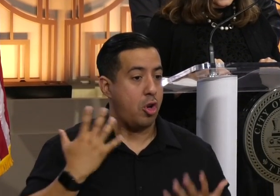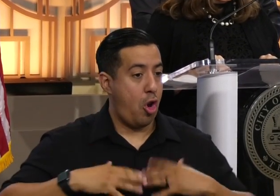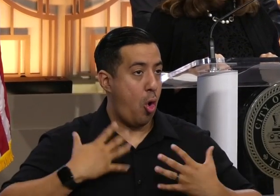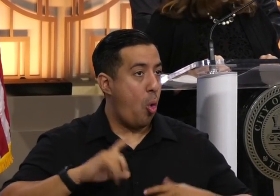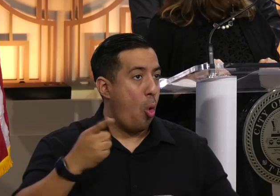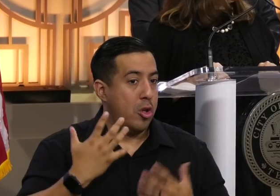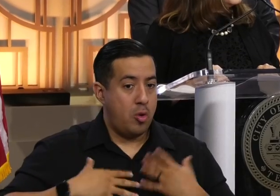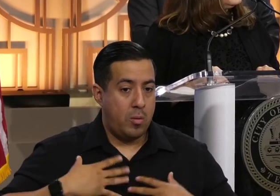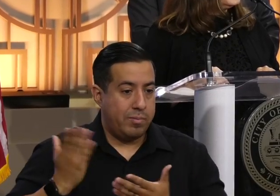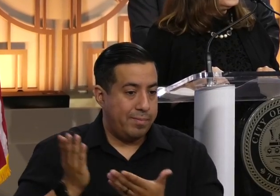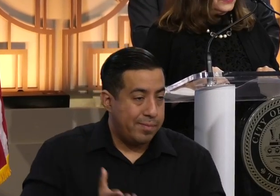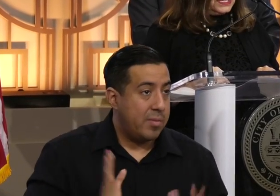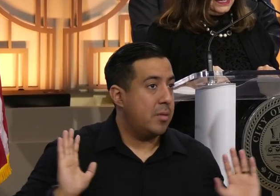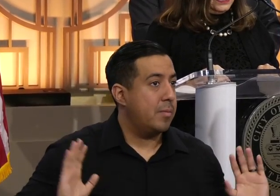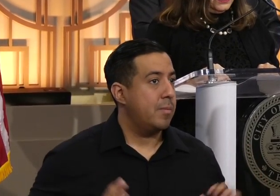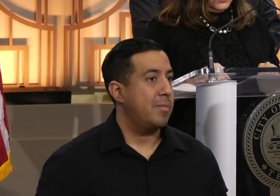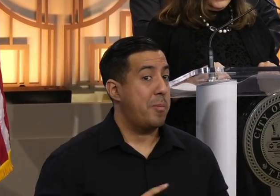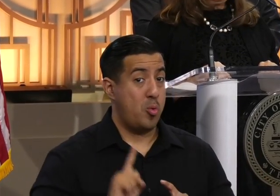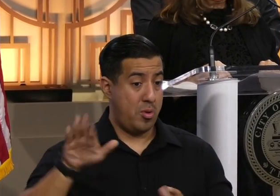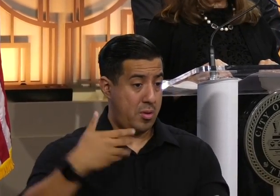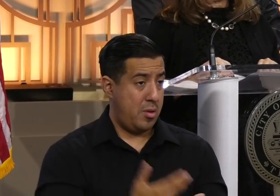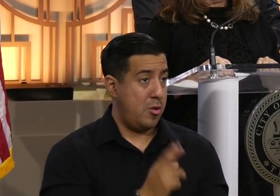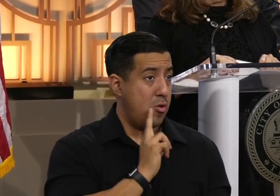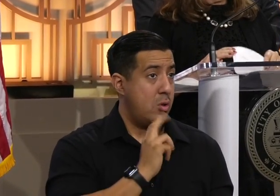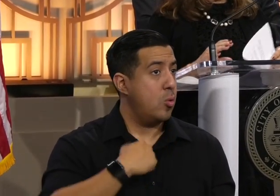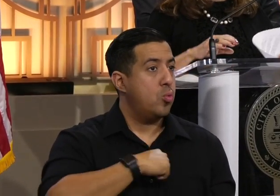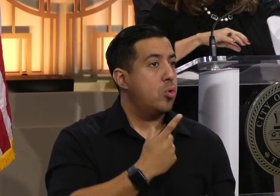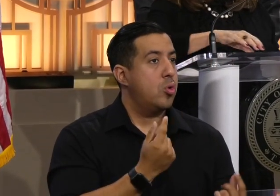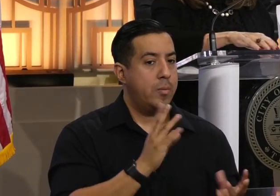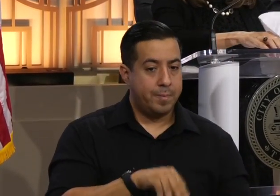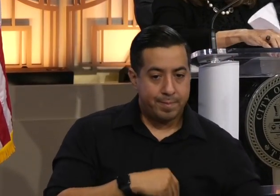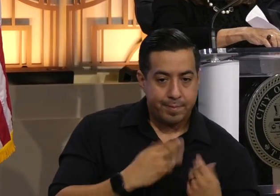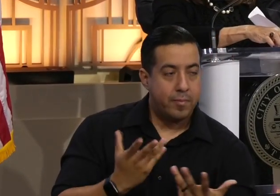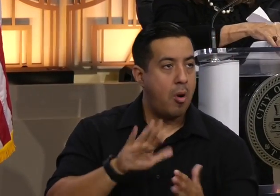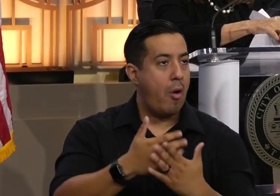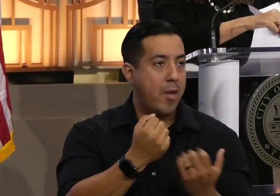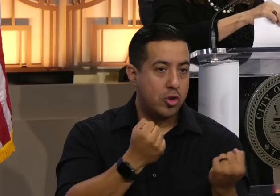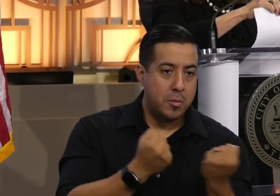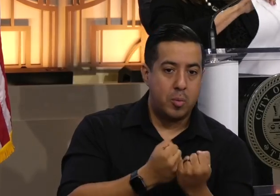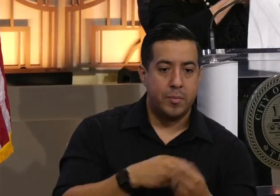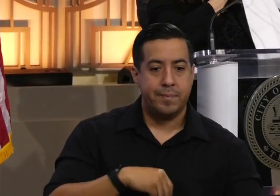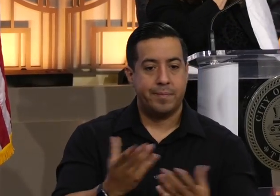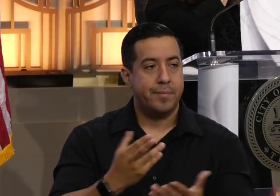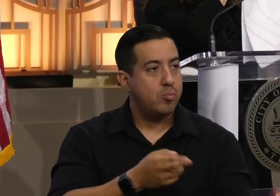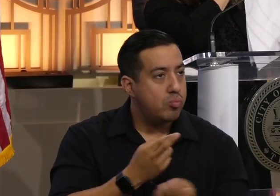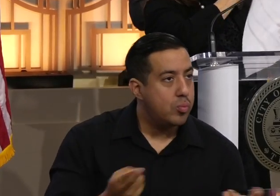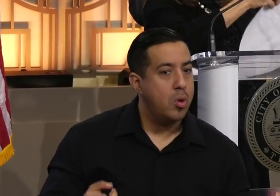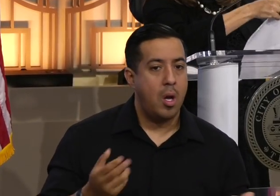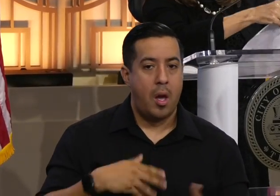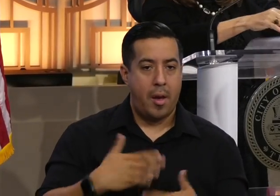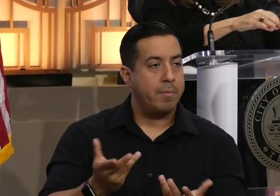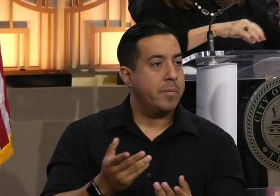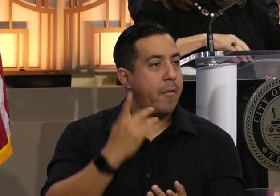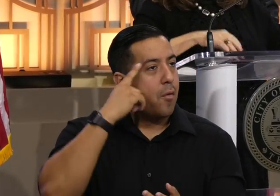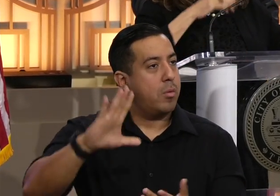back. So when they arrive here in Houston, we work to provide them with a range of supports that help them truly begin to